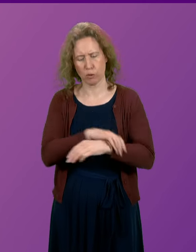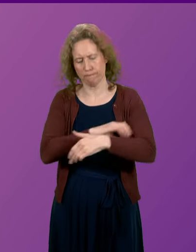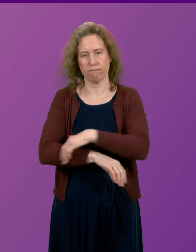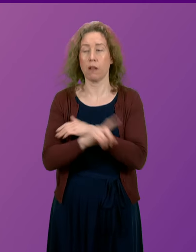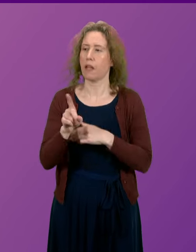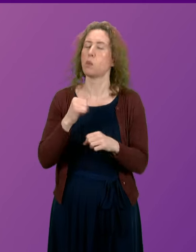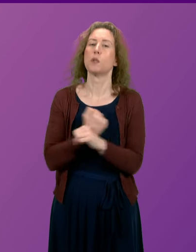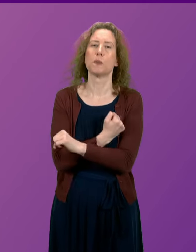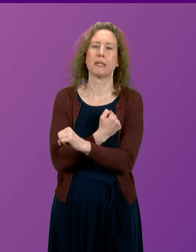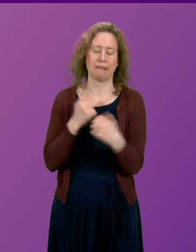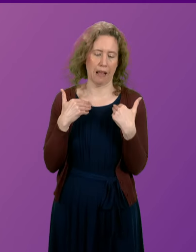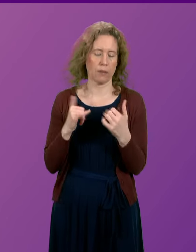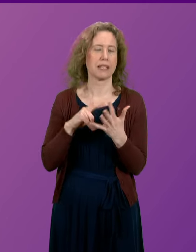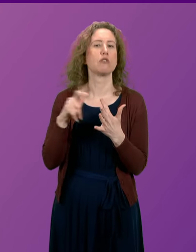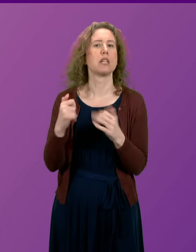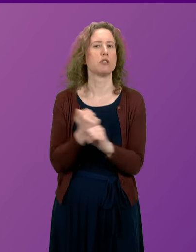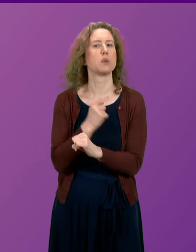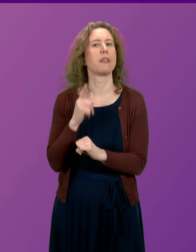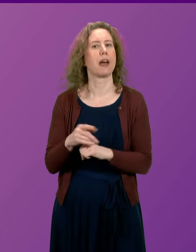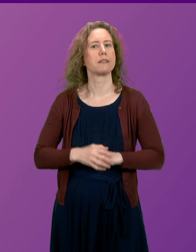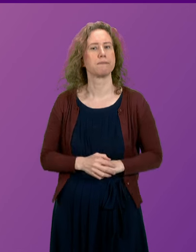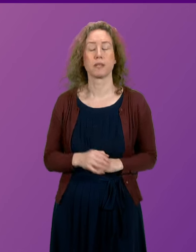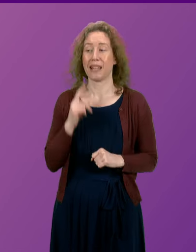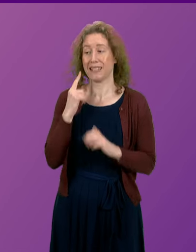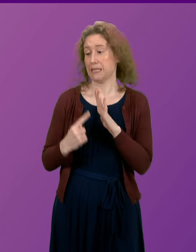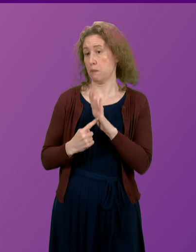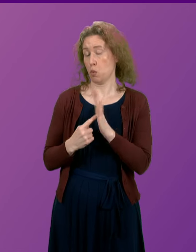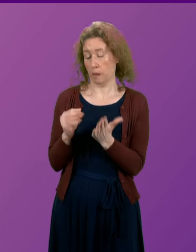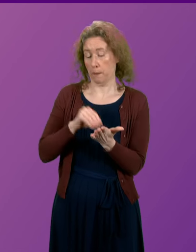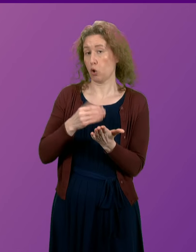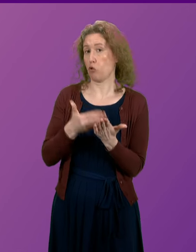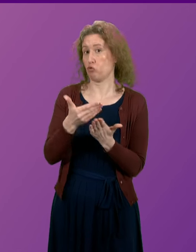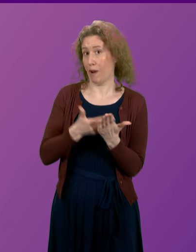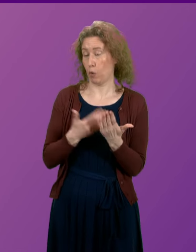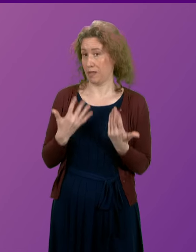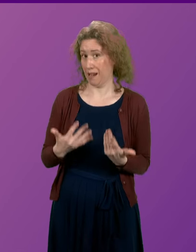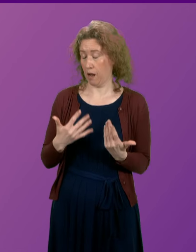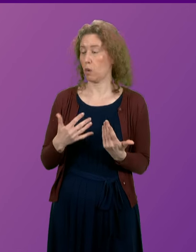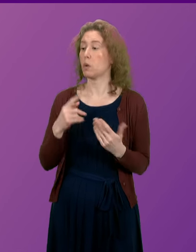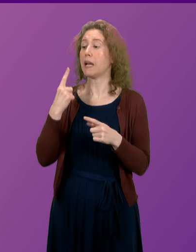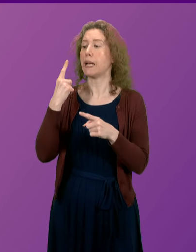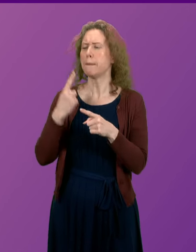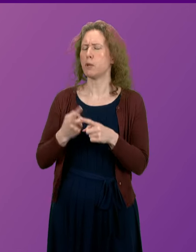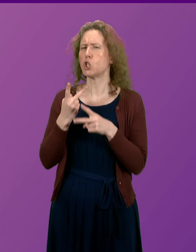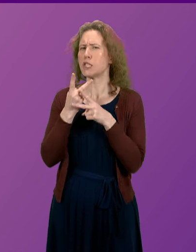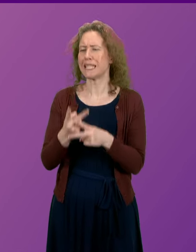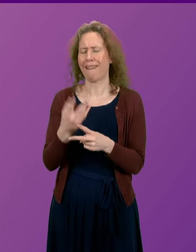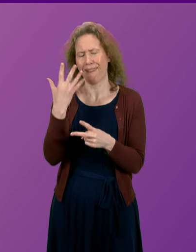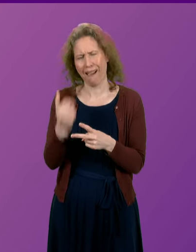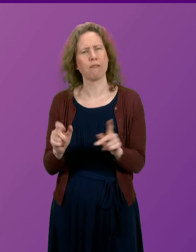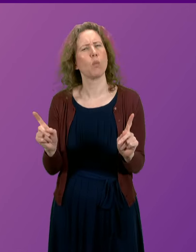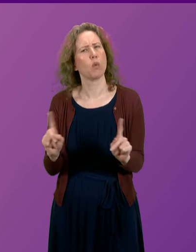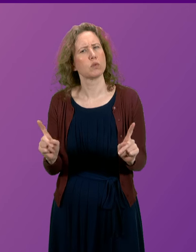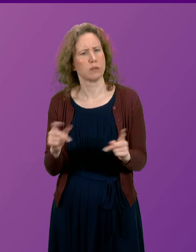exactly what the Health Secretary is doing. I think it's important that I put on record what emergency care is available